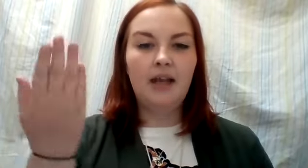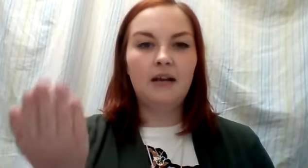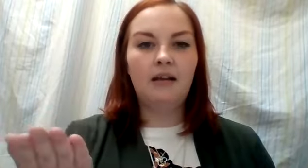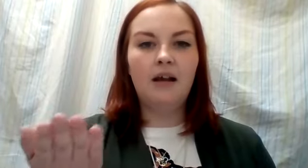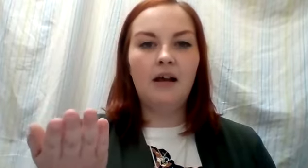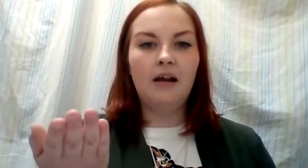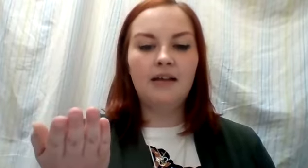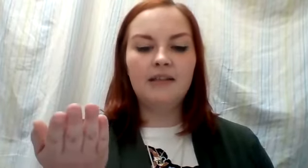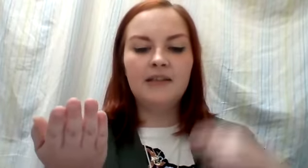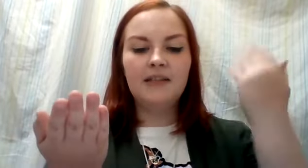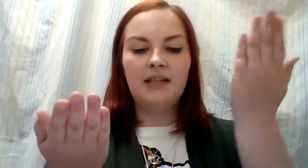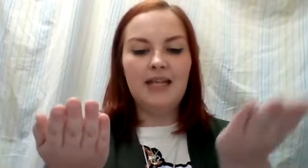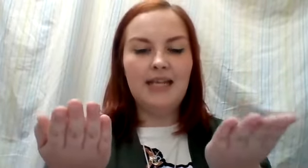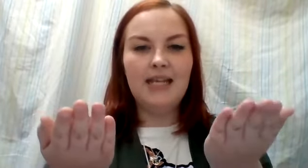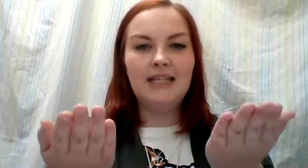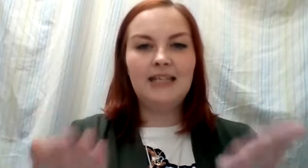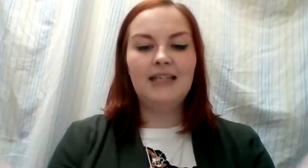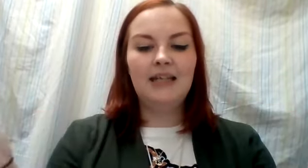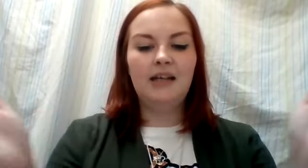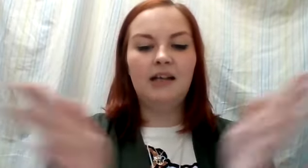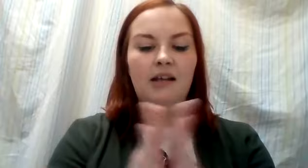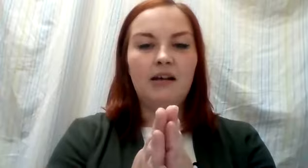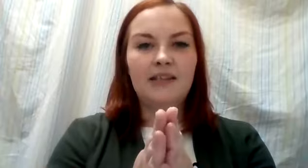Claws, it, closet.